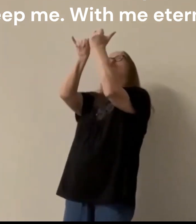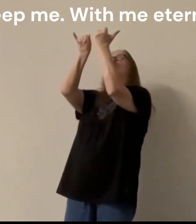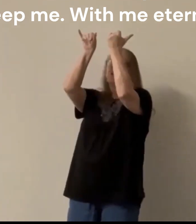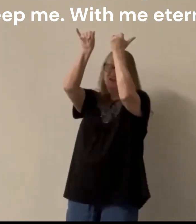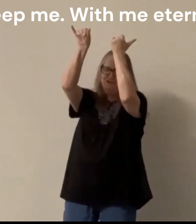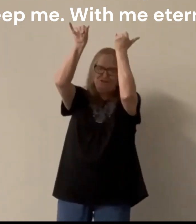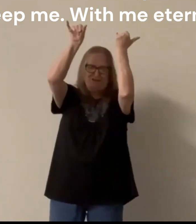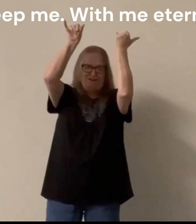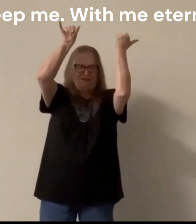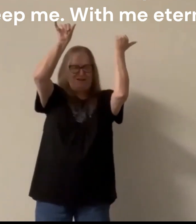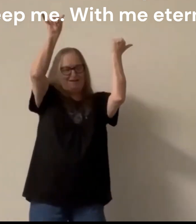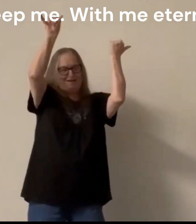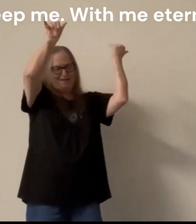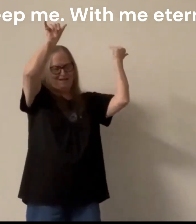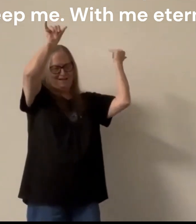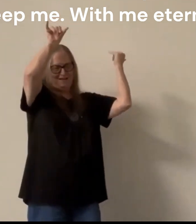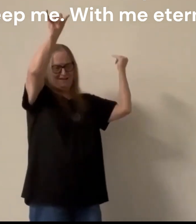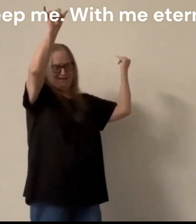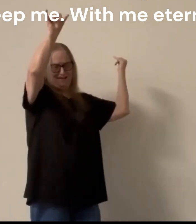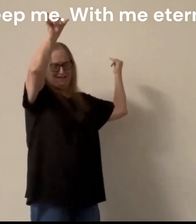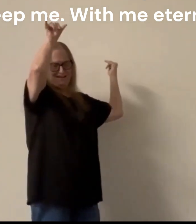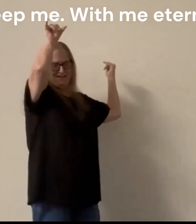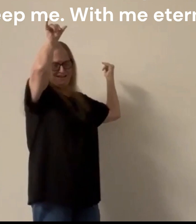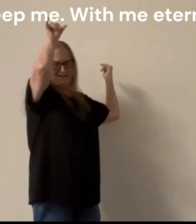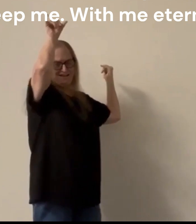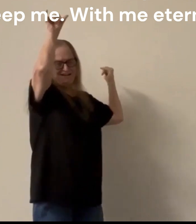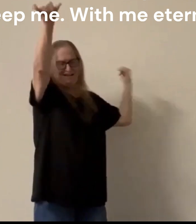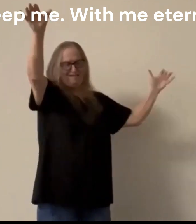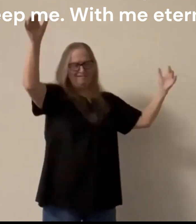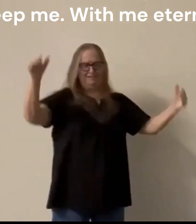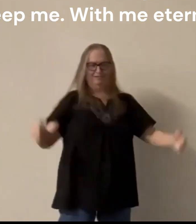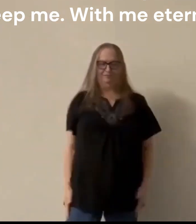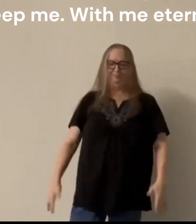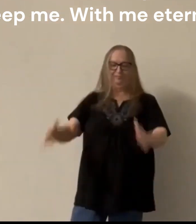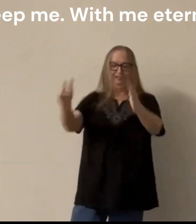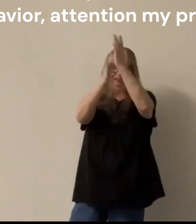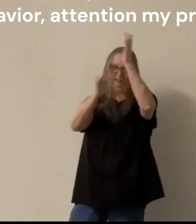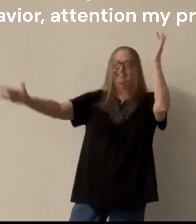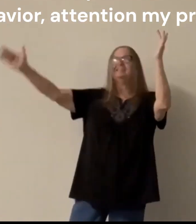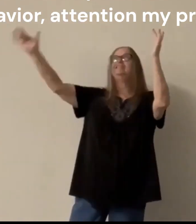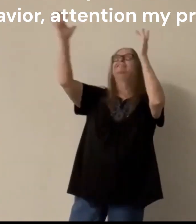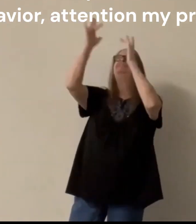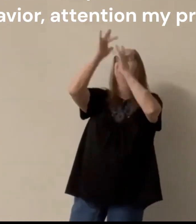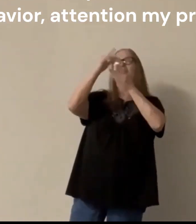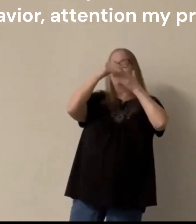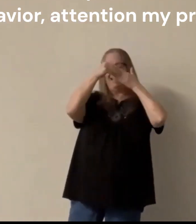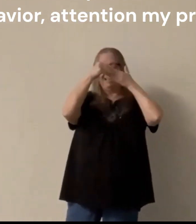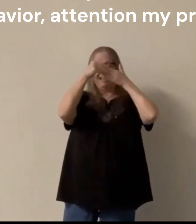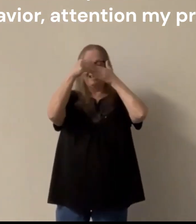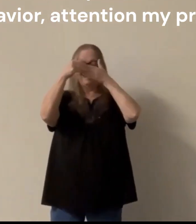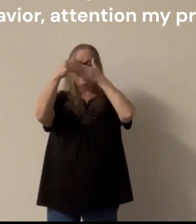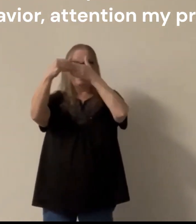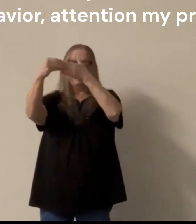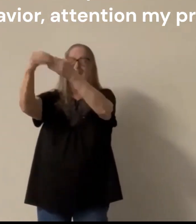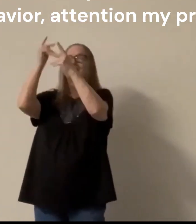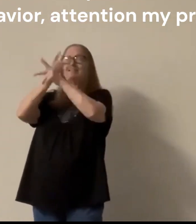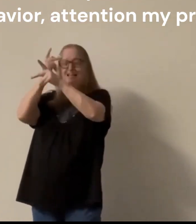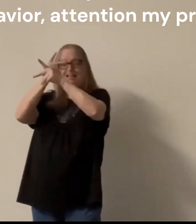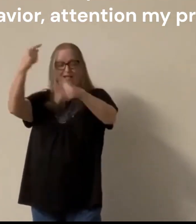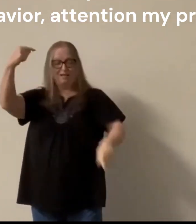terms. I hope I can read something into it. Only my desire not to lose my maid. You sure wouldn't stop nagging me until you were